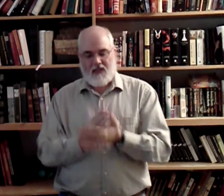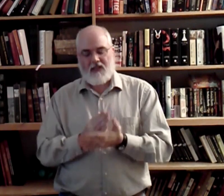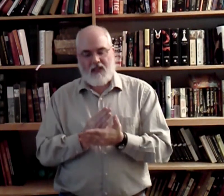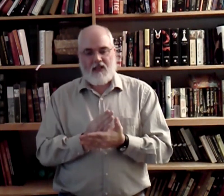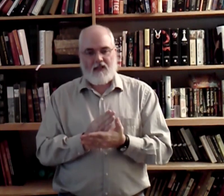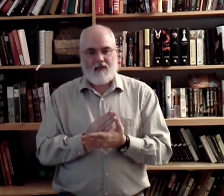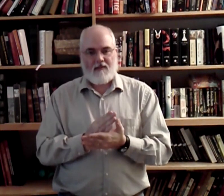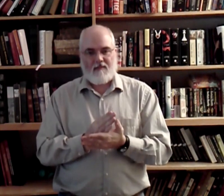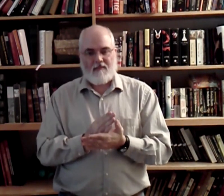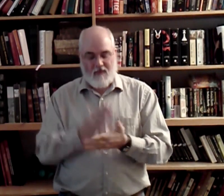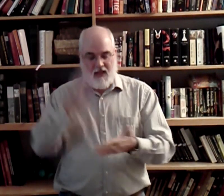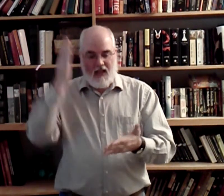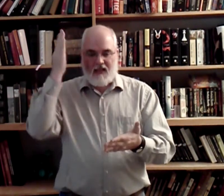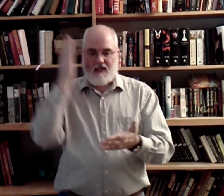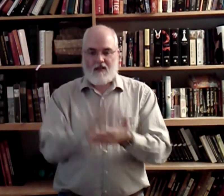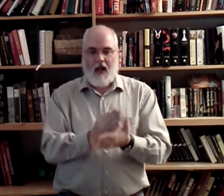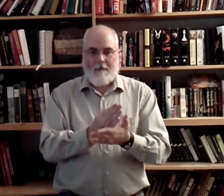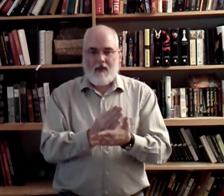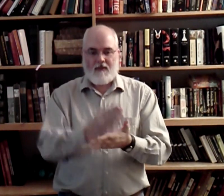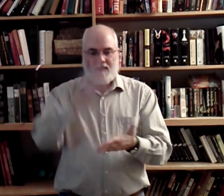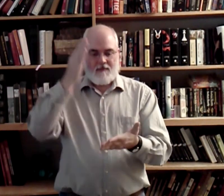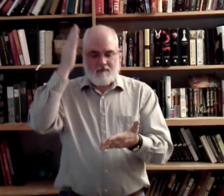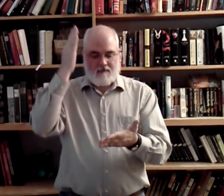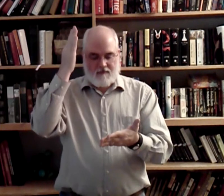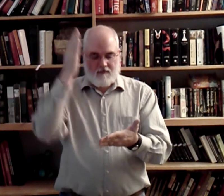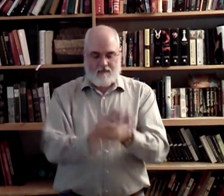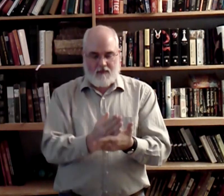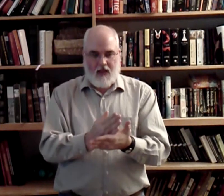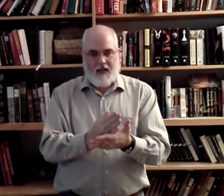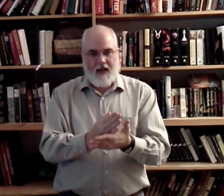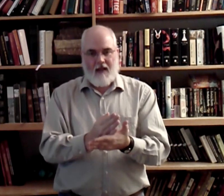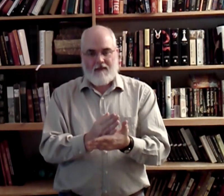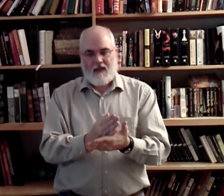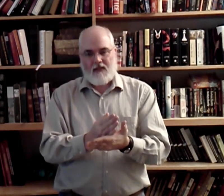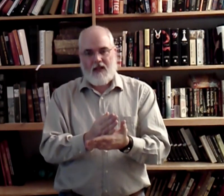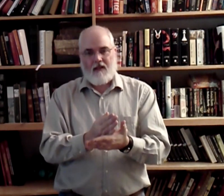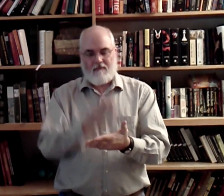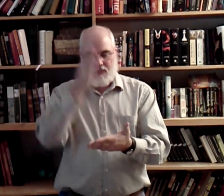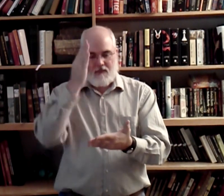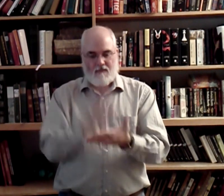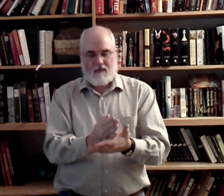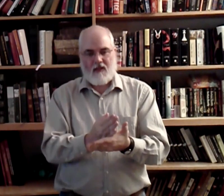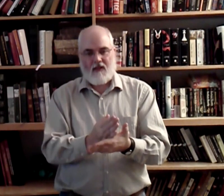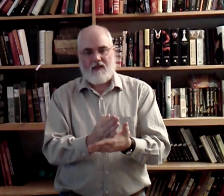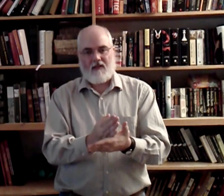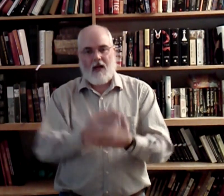cease. Stop. Cut it in half. It's dead. Stop. Stop.